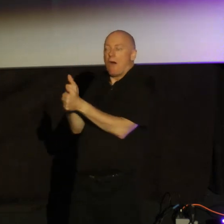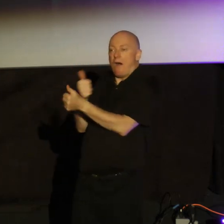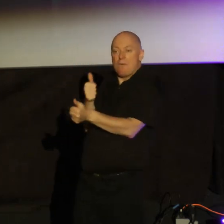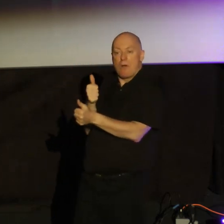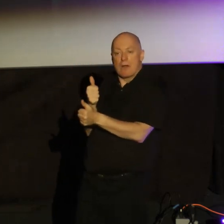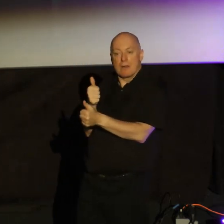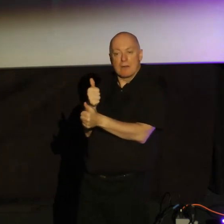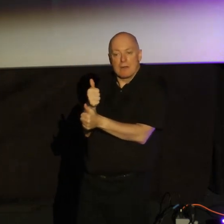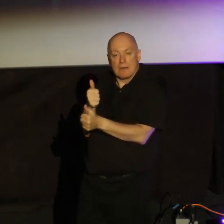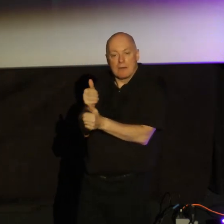last.